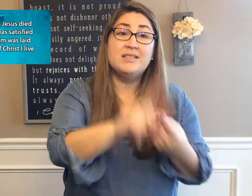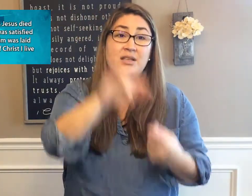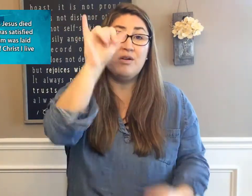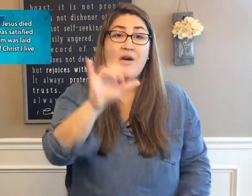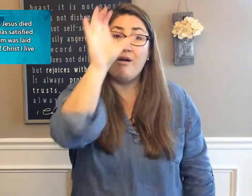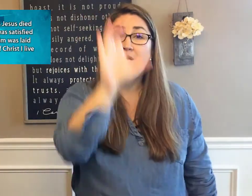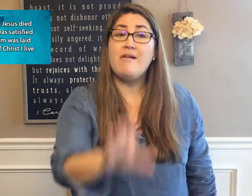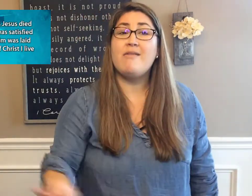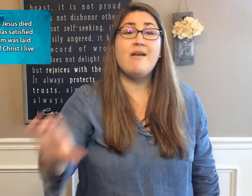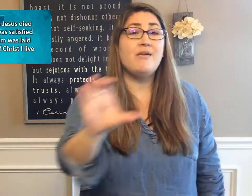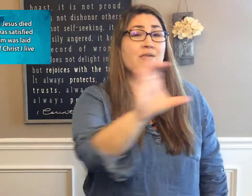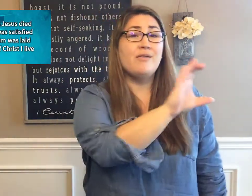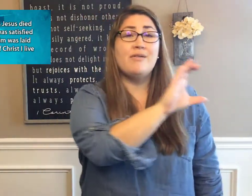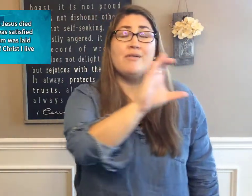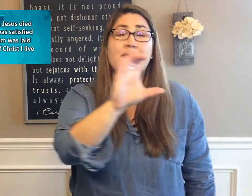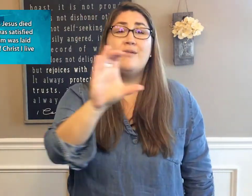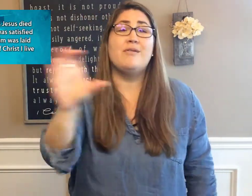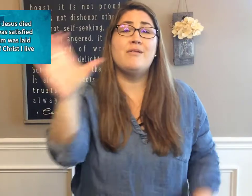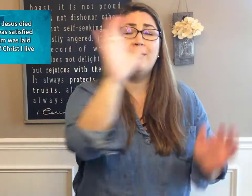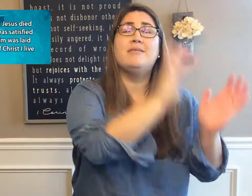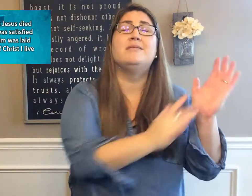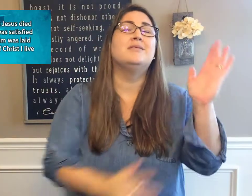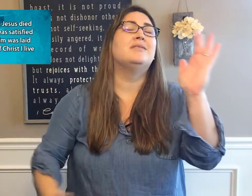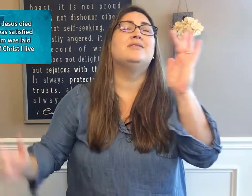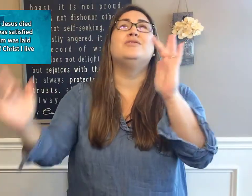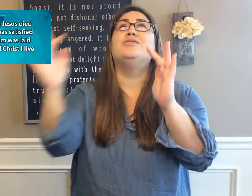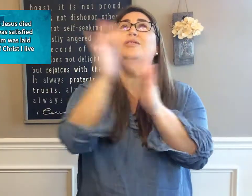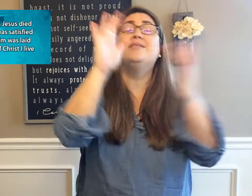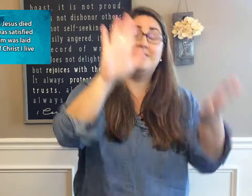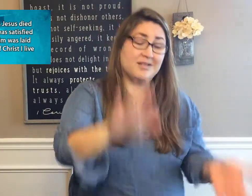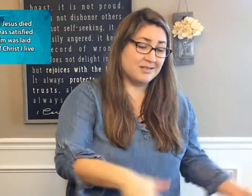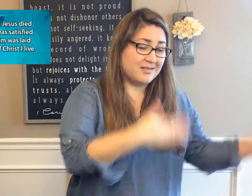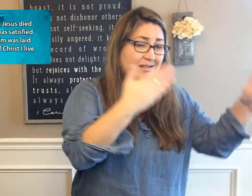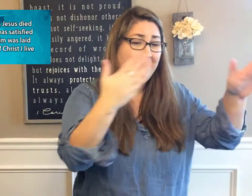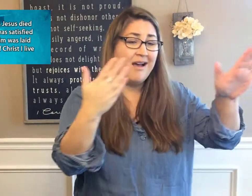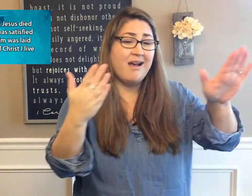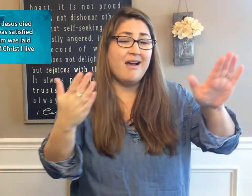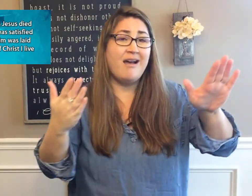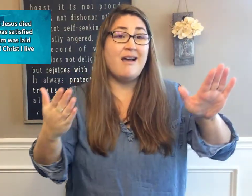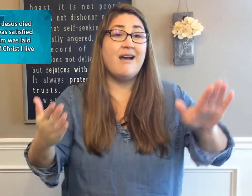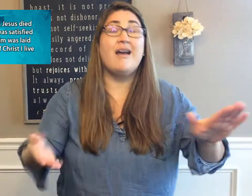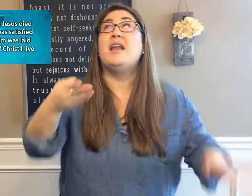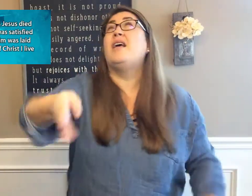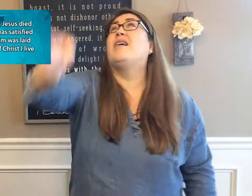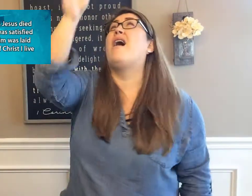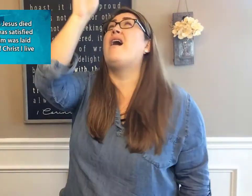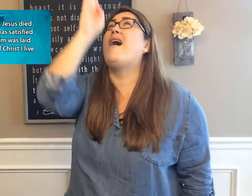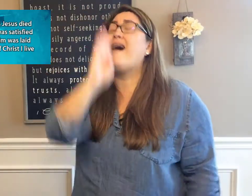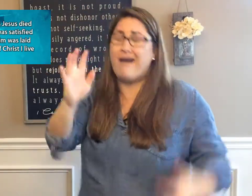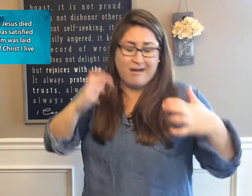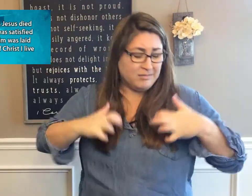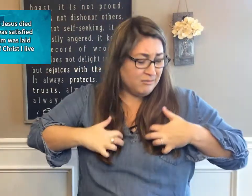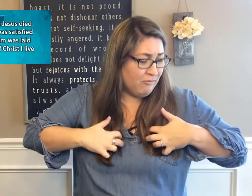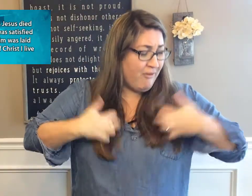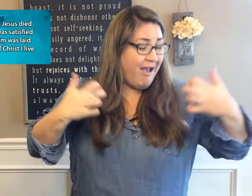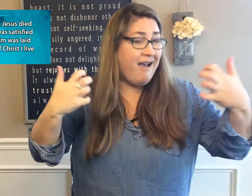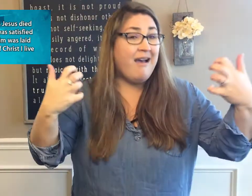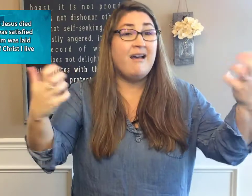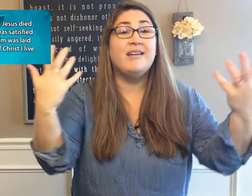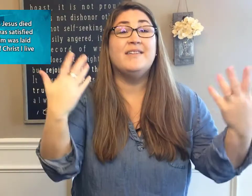Till on that cross, as Jesus died, the wrath of God